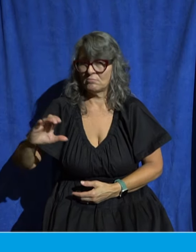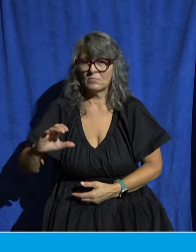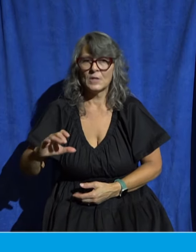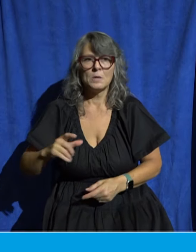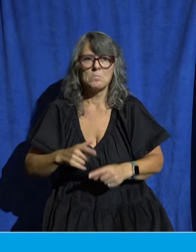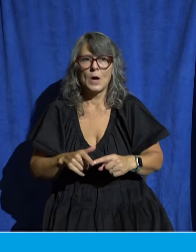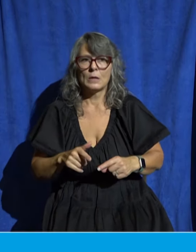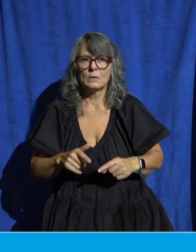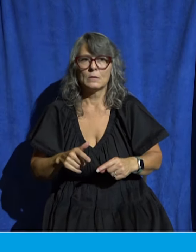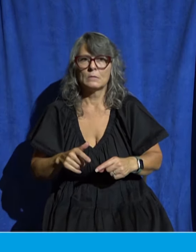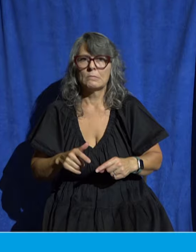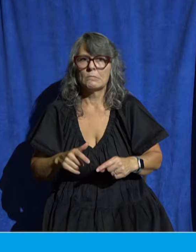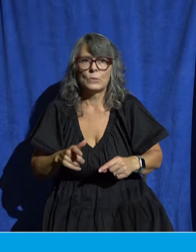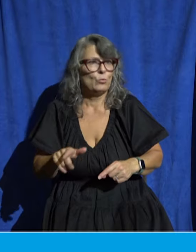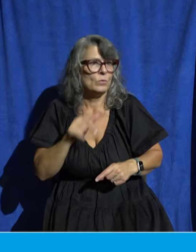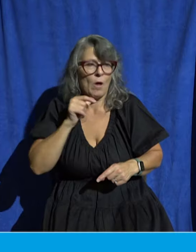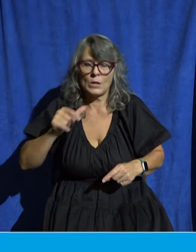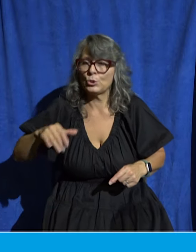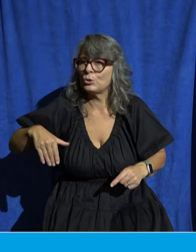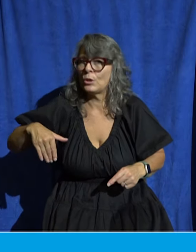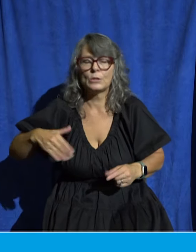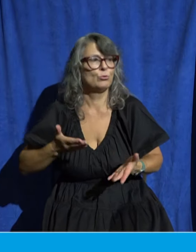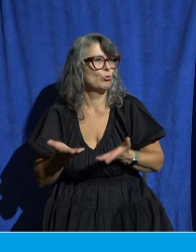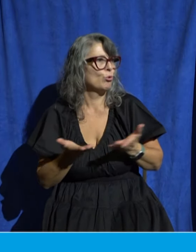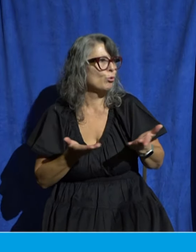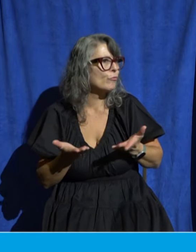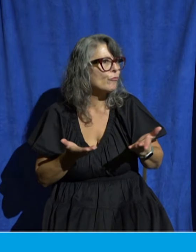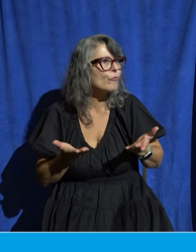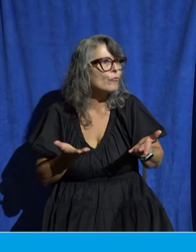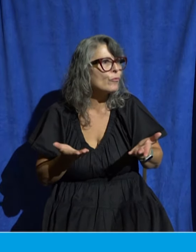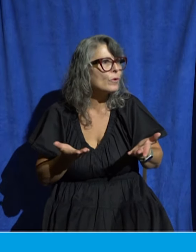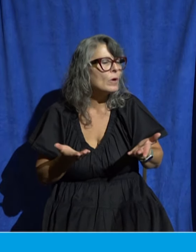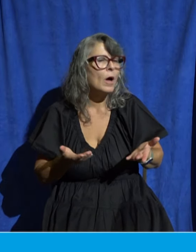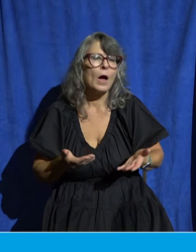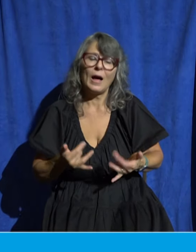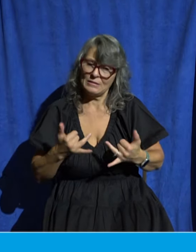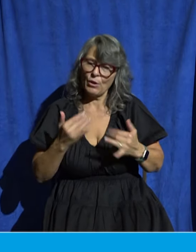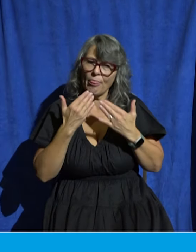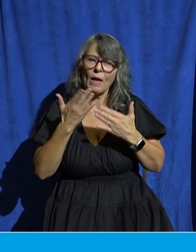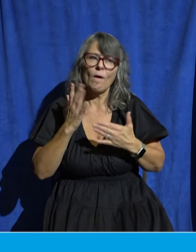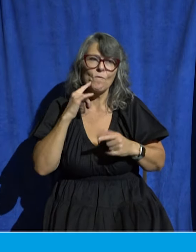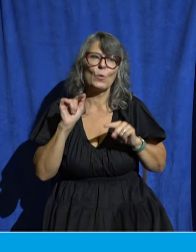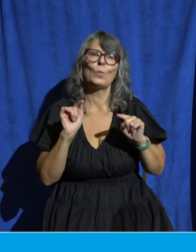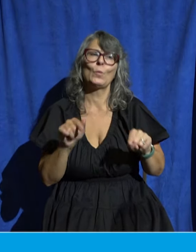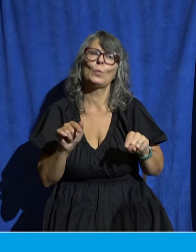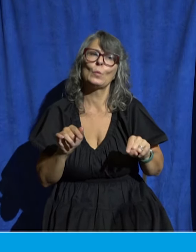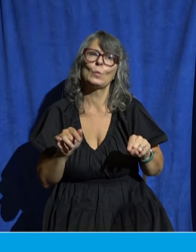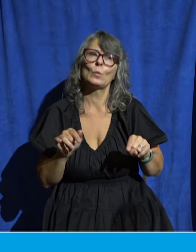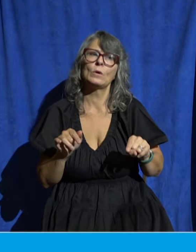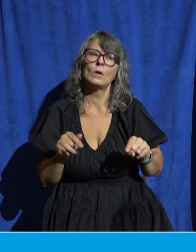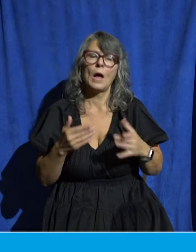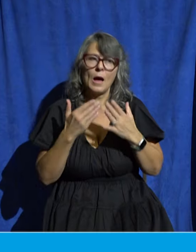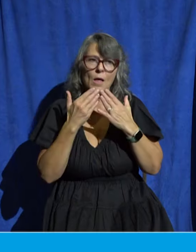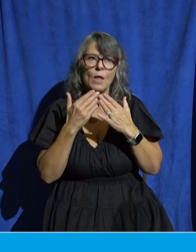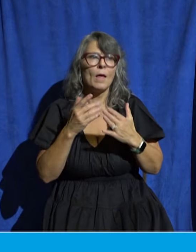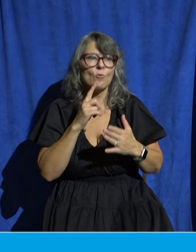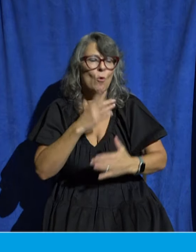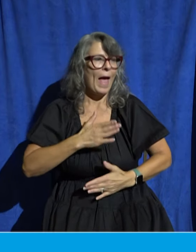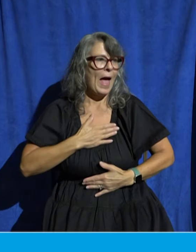form or fashion right now I want you to know that we also thank God for you too we're so glad to have you here and it is a joy